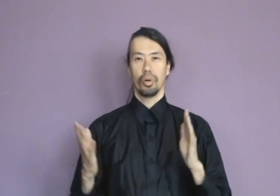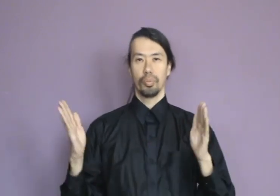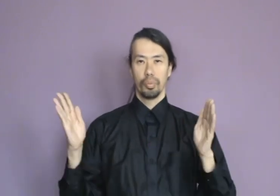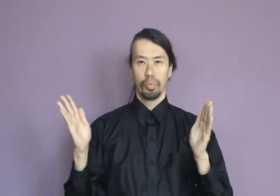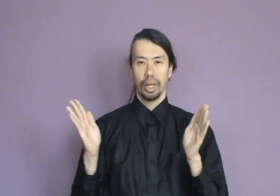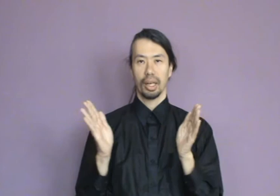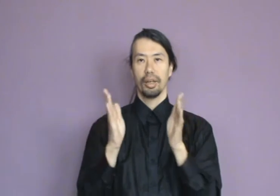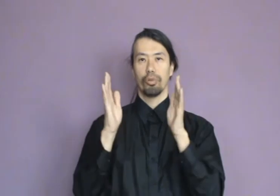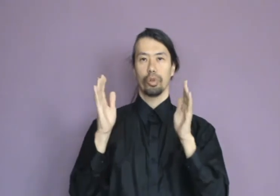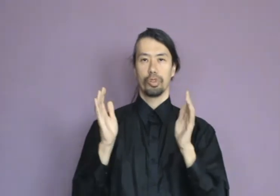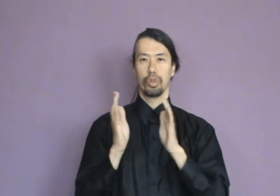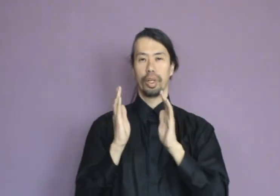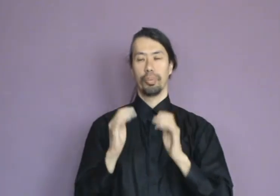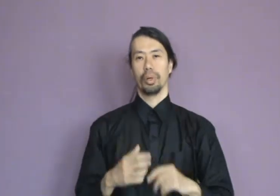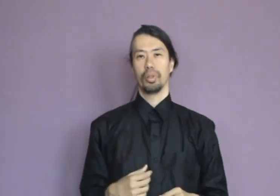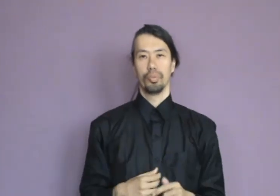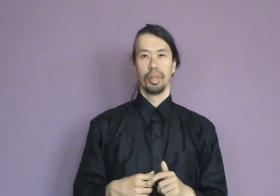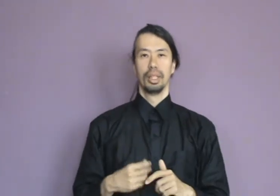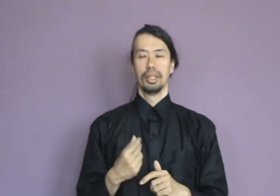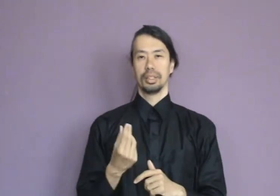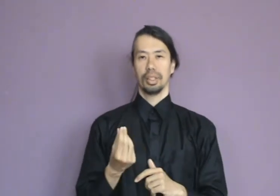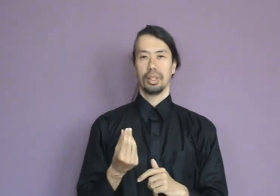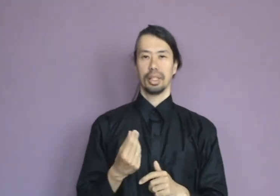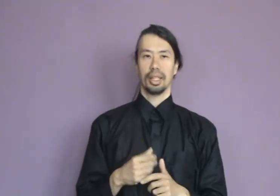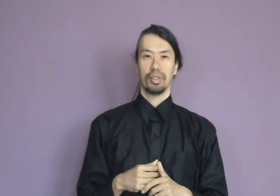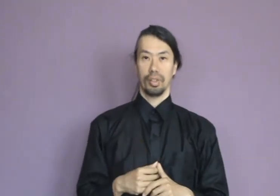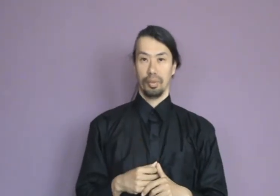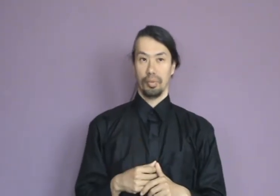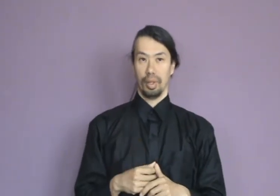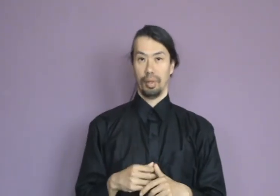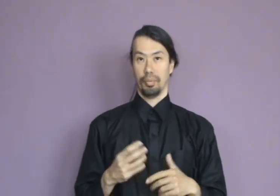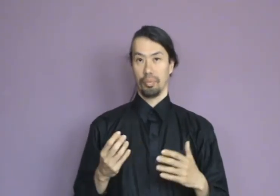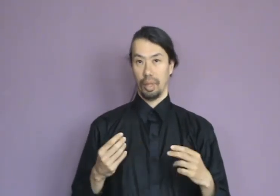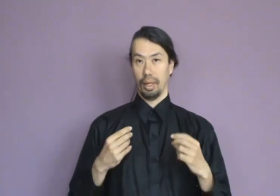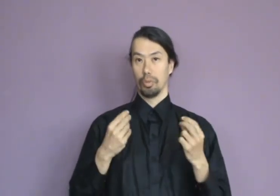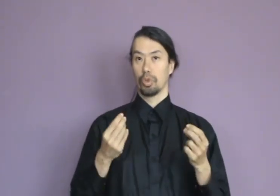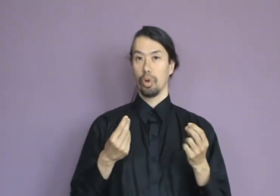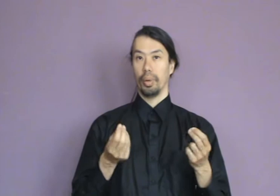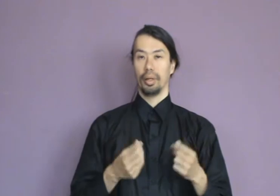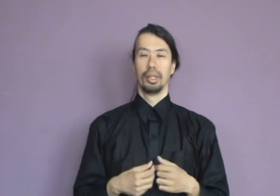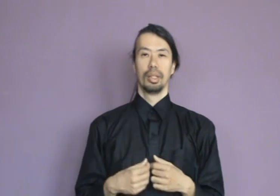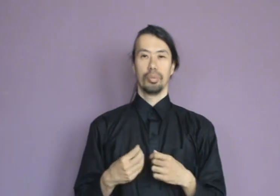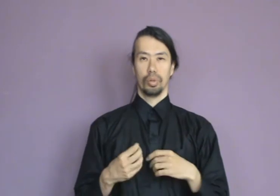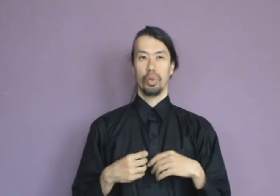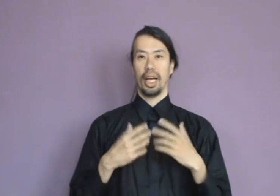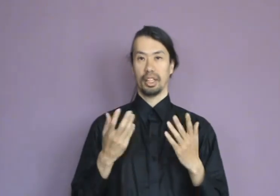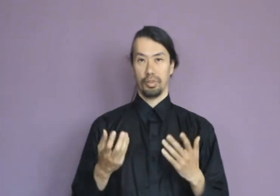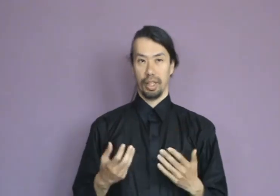bring life force to that point. So that that trauma will reactivate,